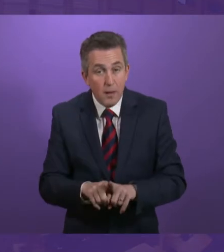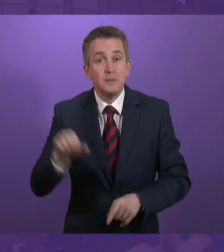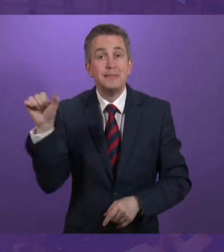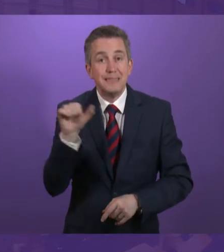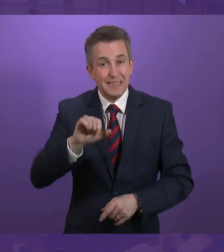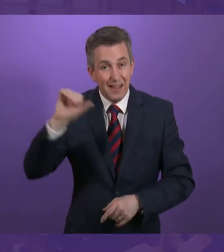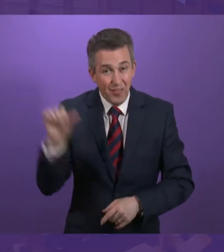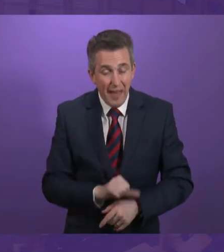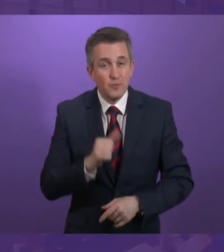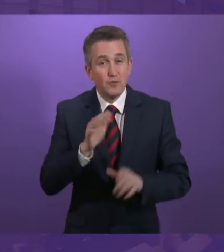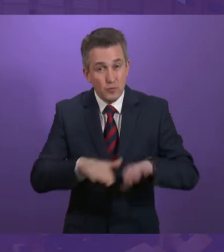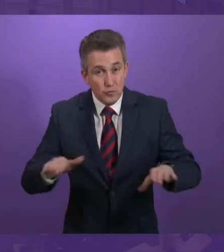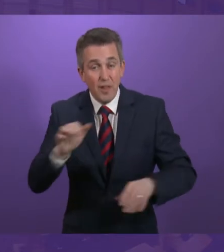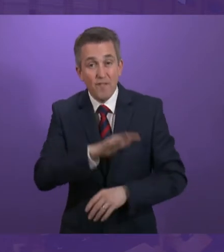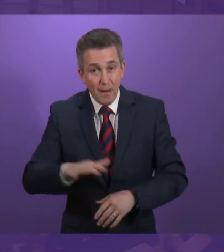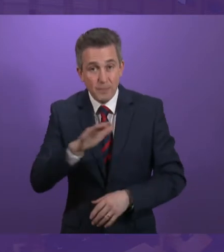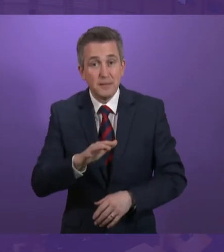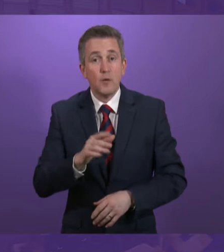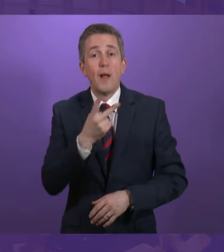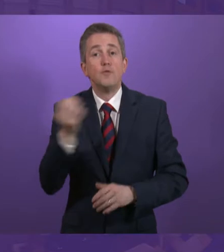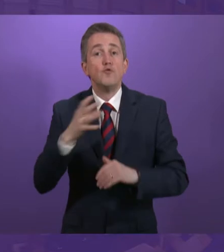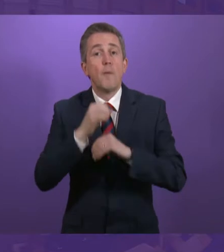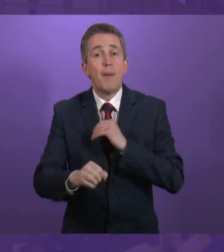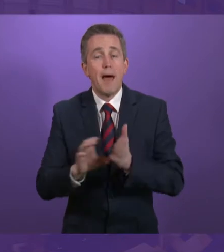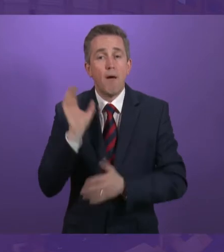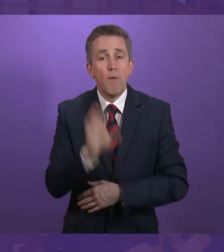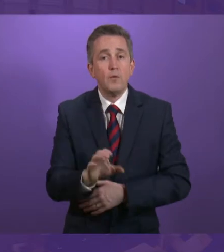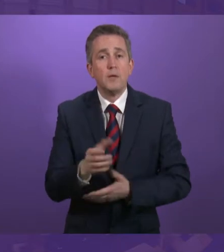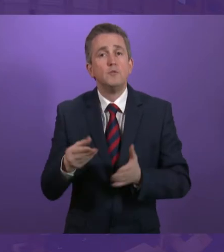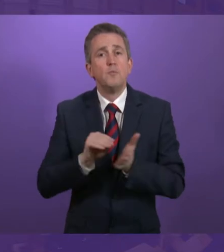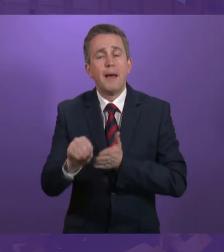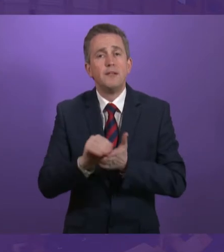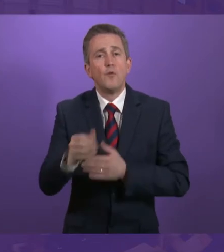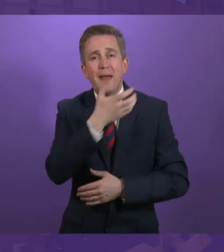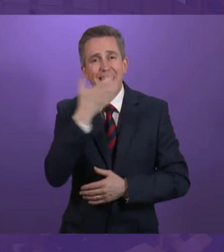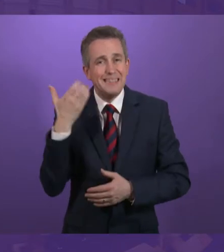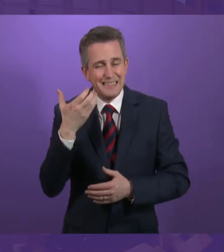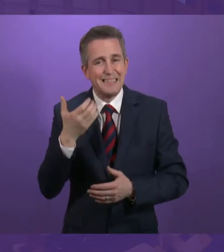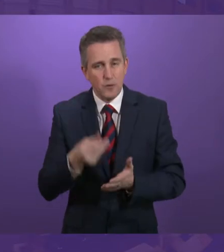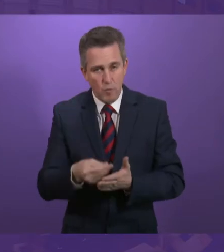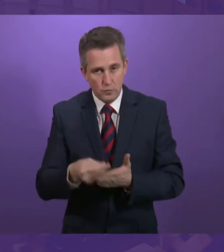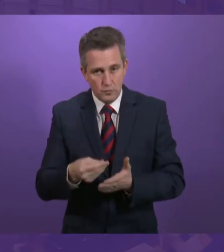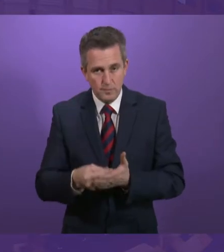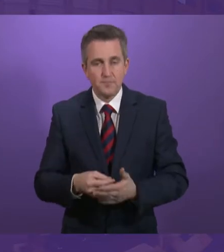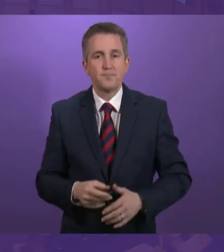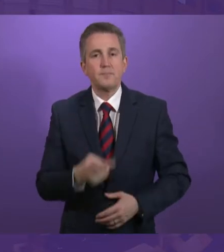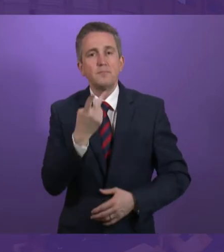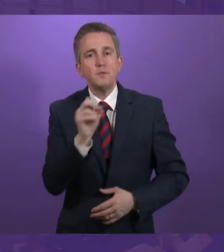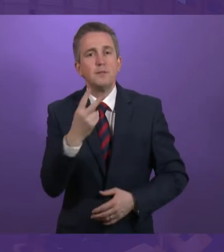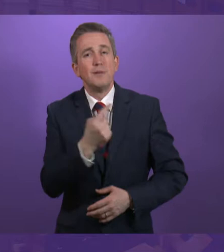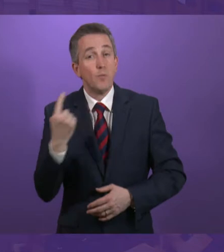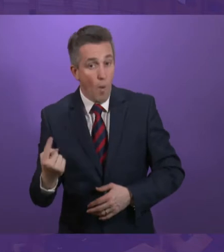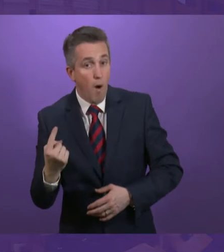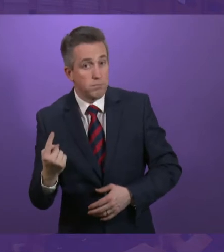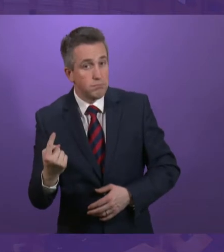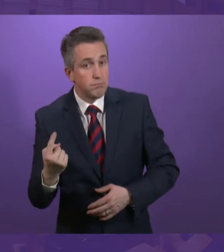children and their families will get a £200 lump sum to help towards their heating costs. Keeping up the pace early in 2021, I